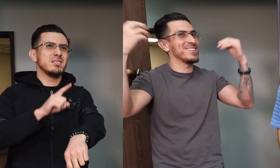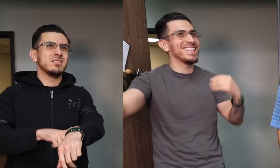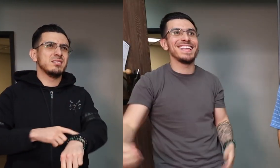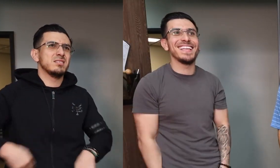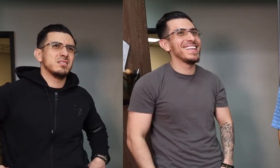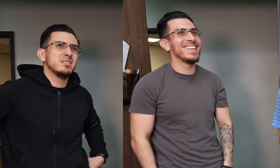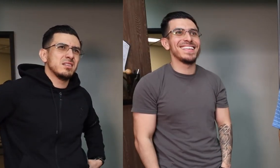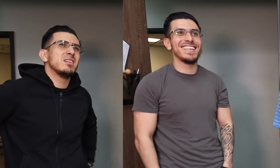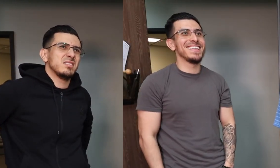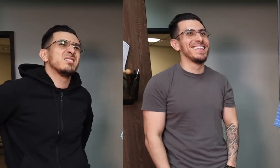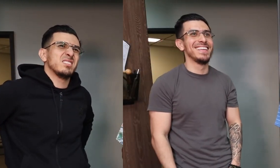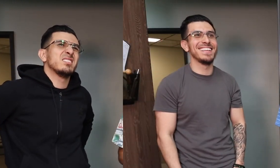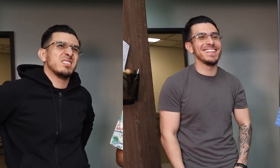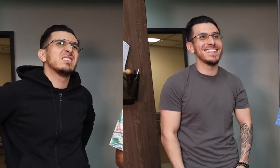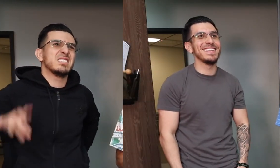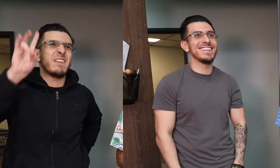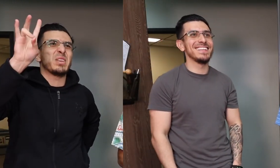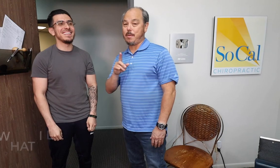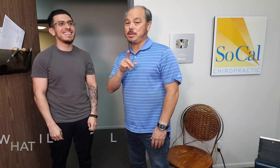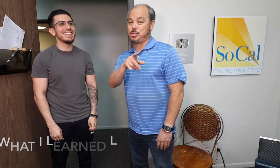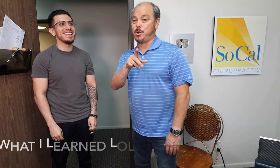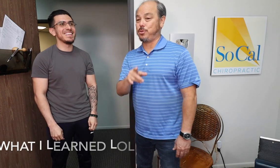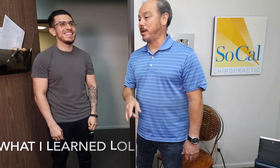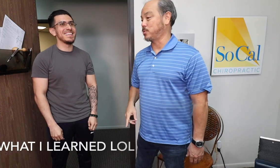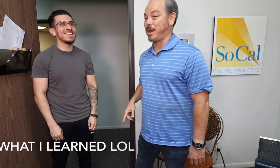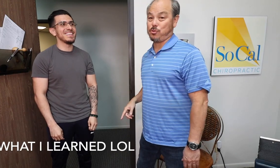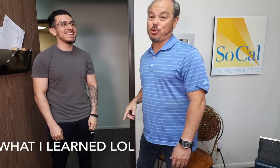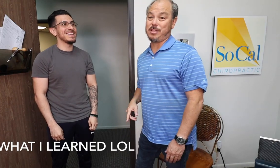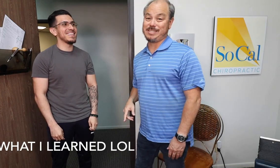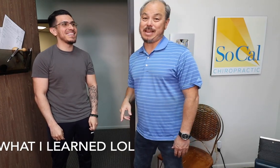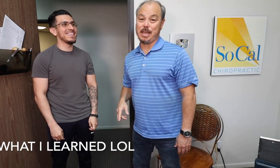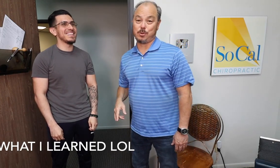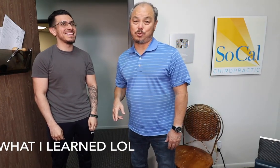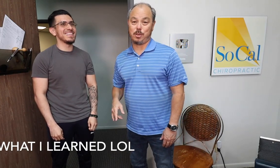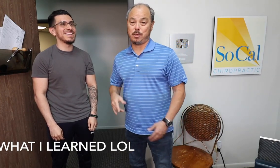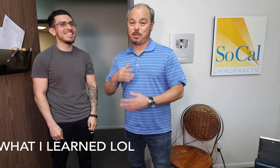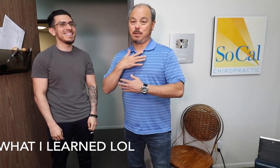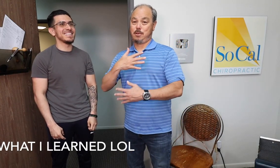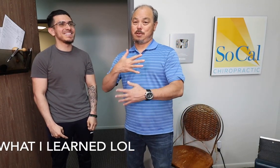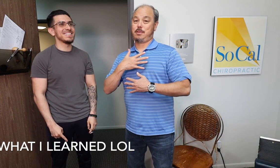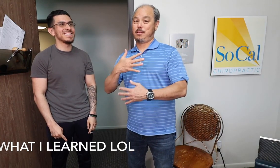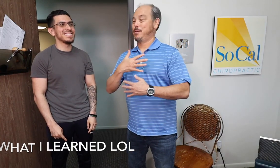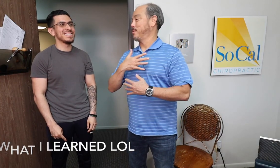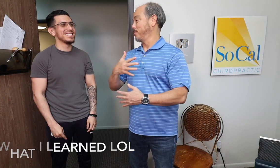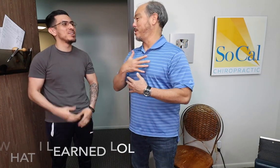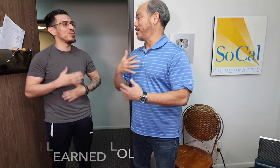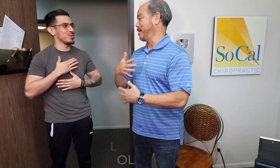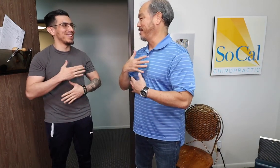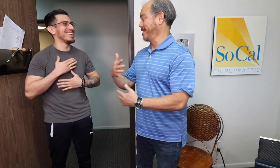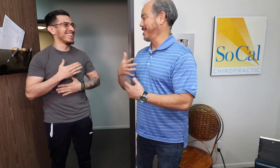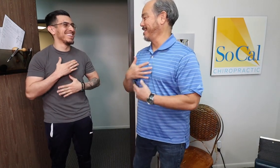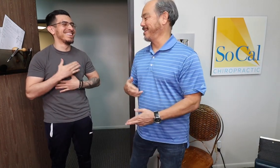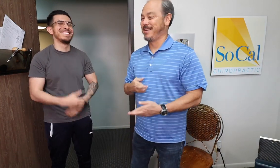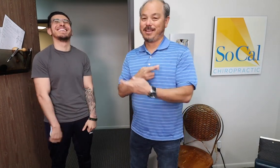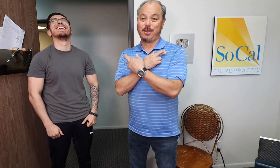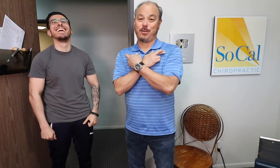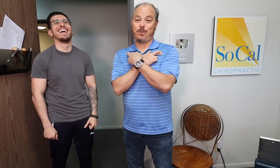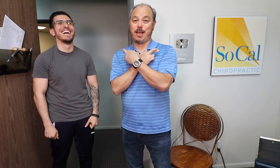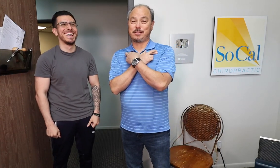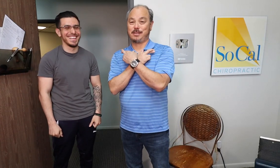He's better at home. feels way better at home. I'm to just share with you guys what I've learned in sign language this week. Breathing. Relaxing.